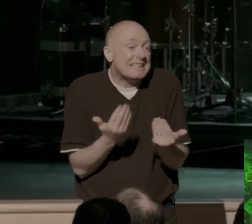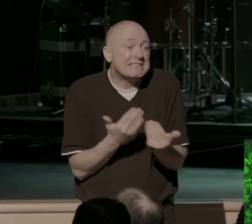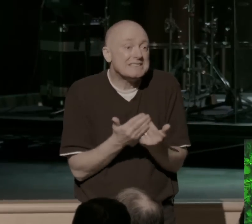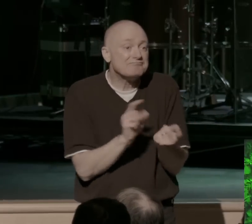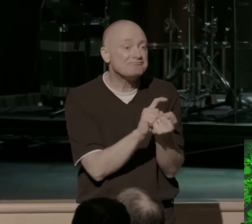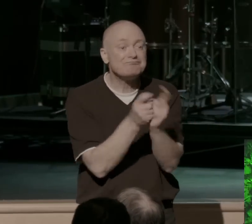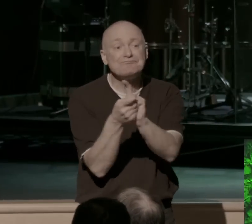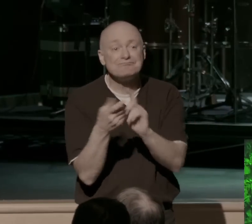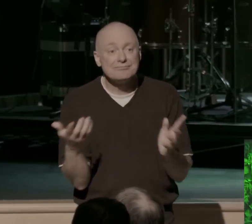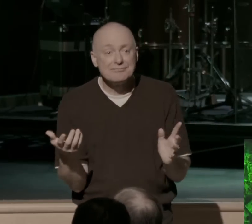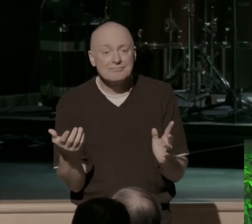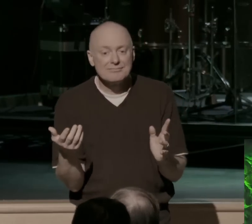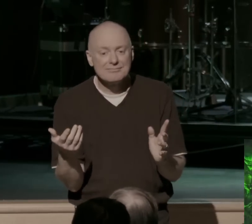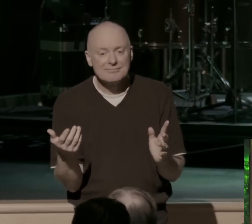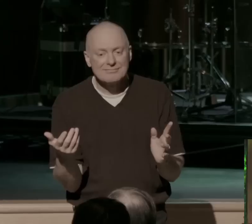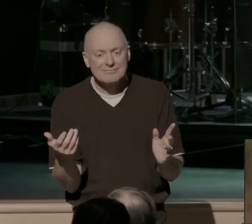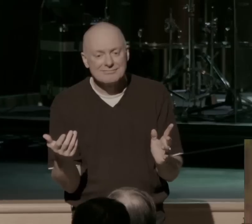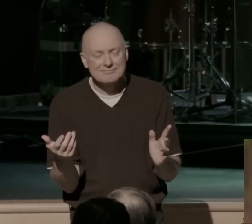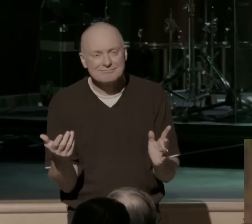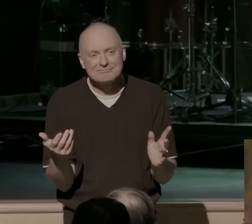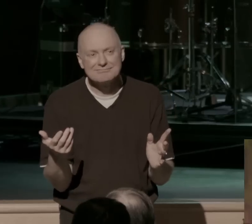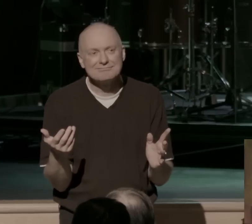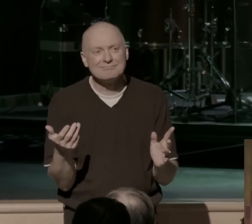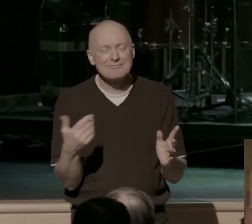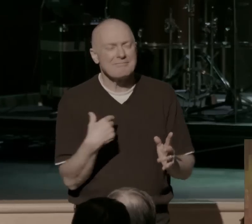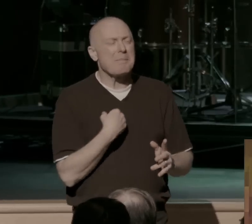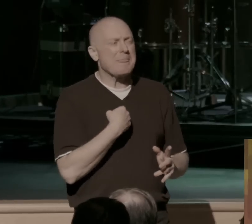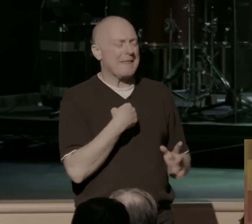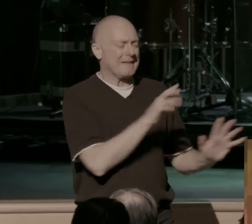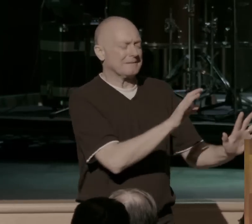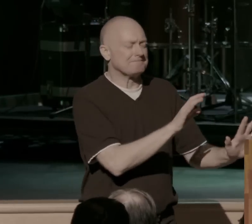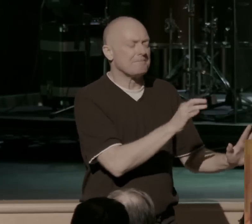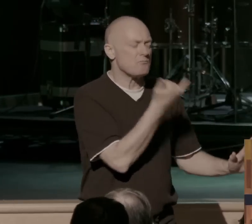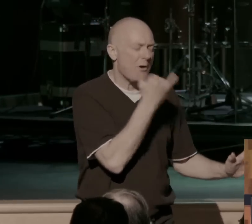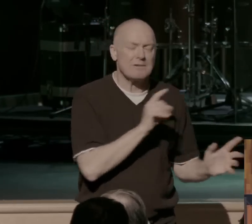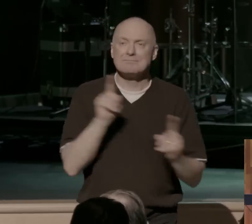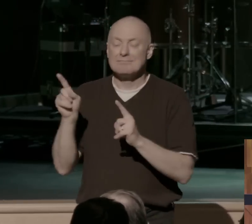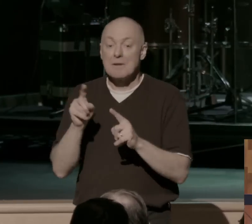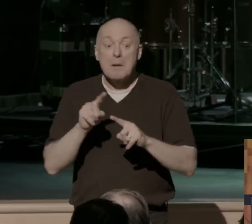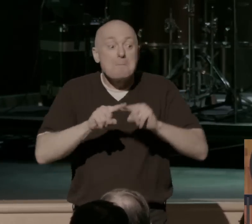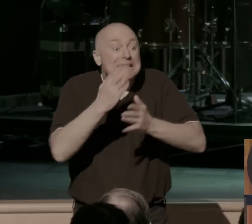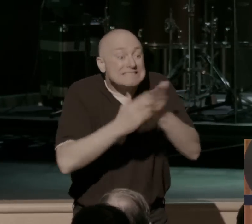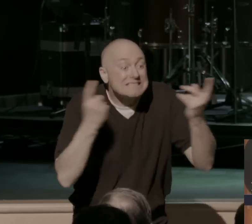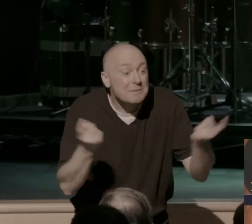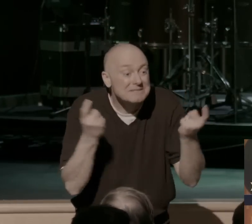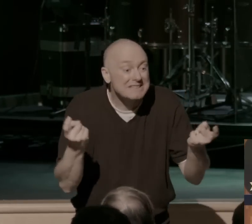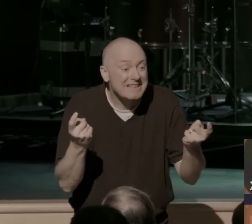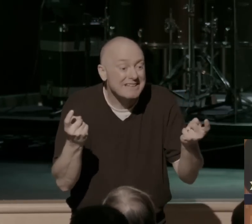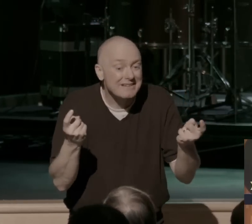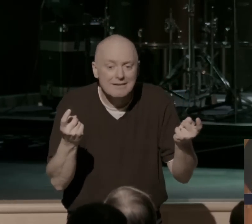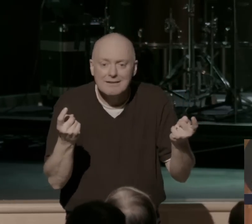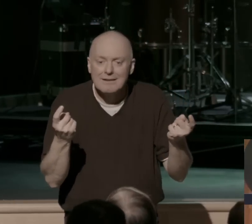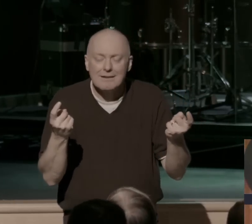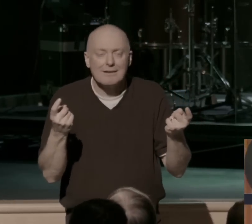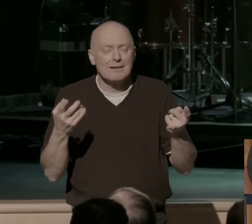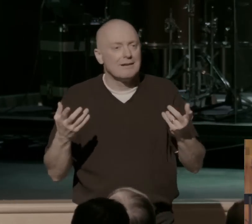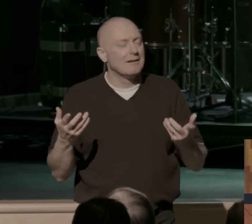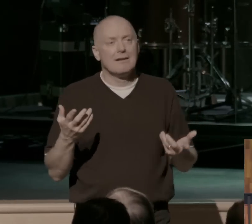that's not the way to go. I got to turn. I got to pursue after the cross. But some sin's not that easy. Some sin, it's like you're running. It's like you've been running towards this sin.